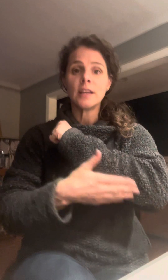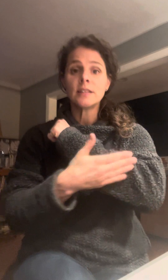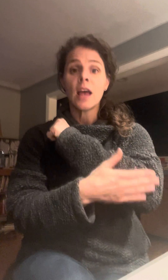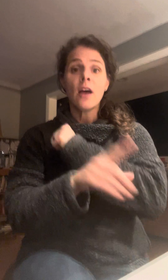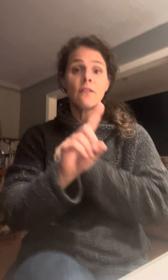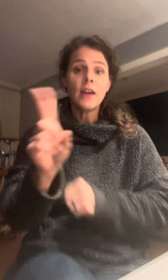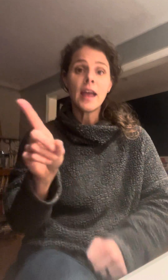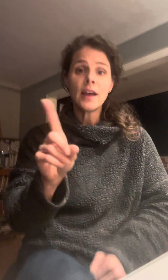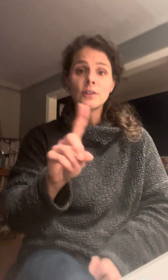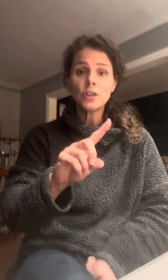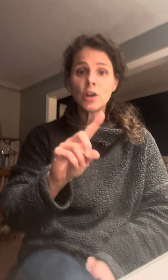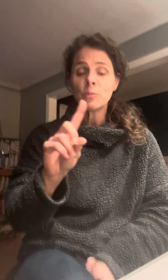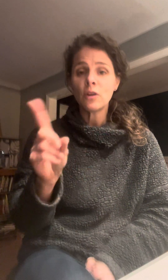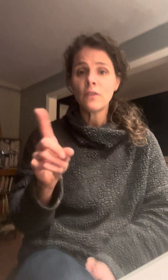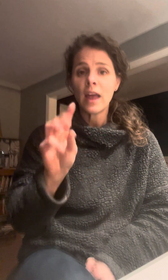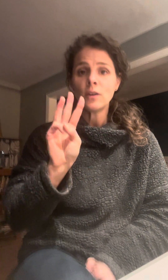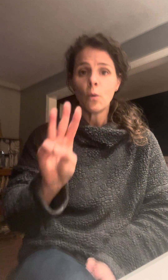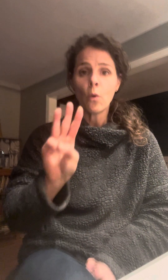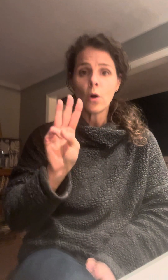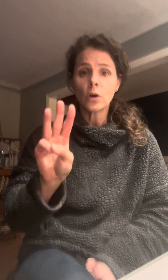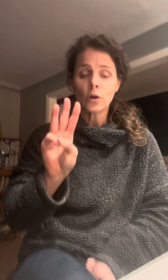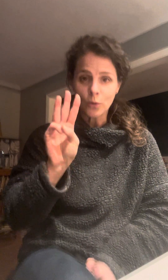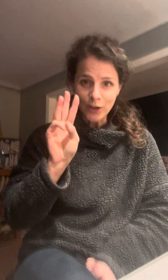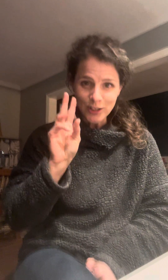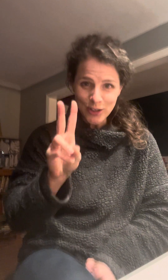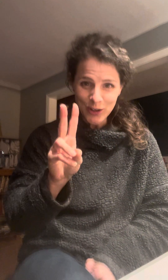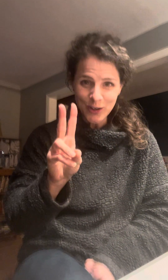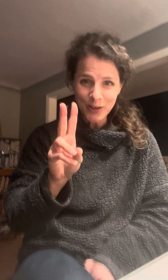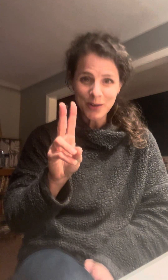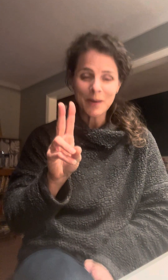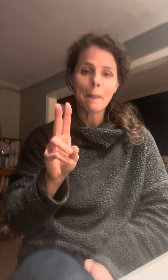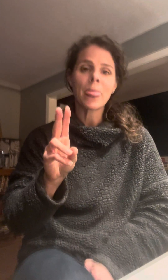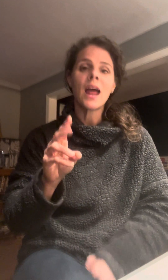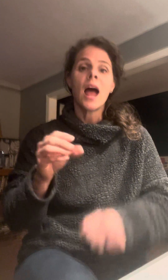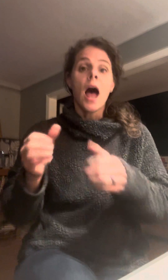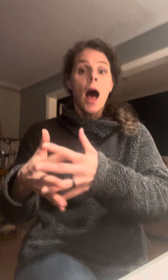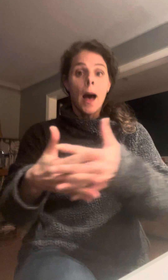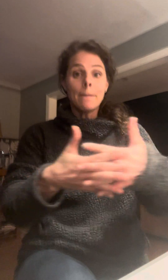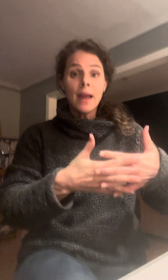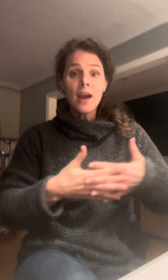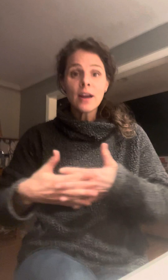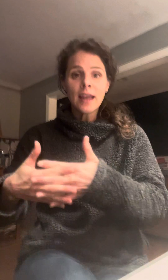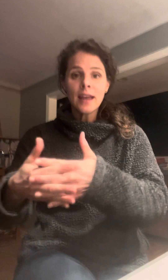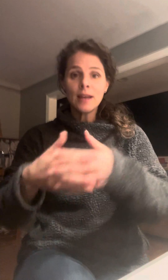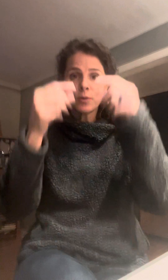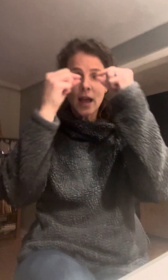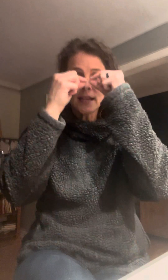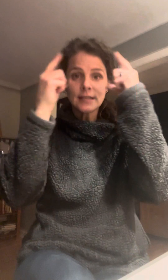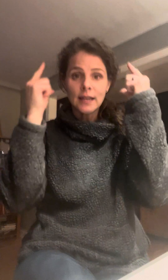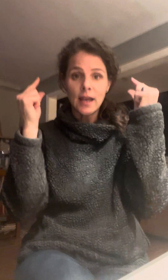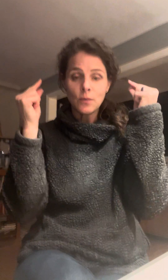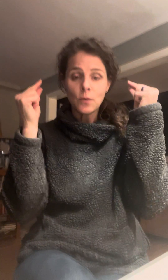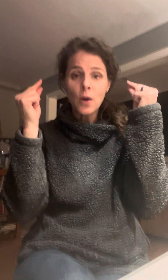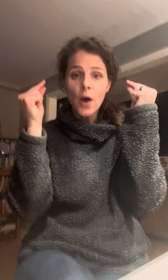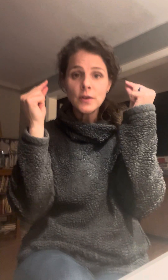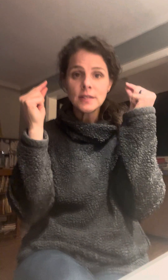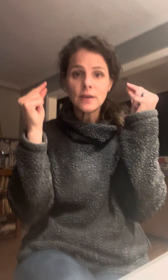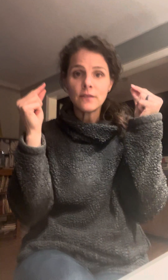failed to prevent World War II, American President Roosevelt,